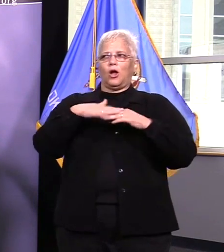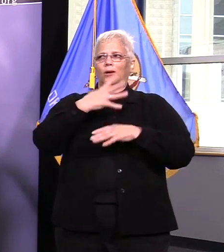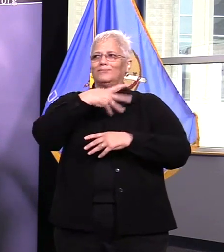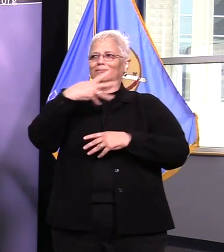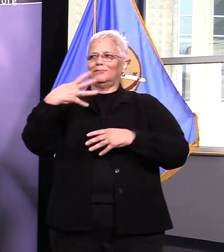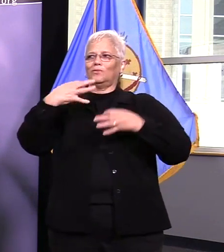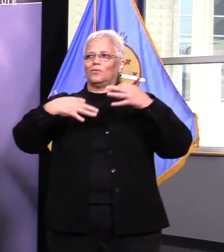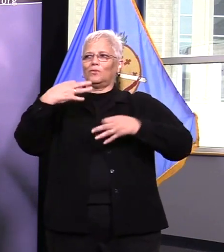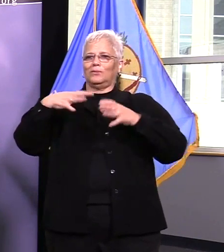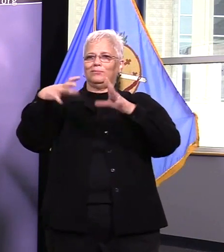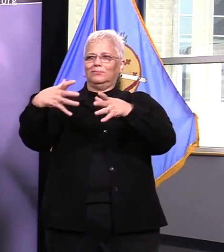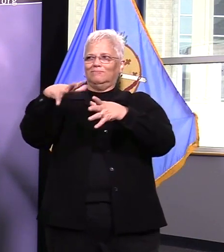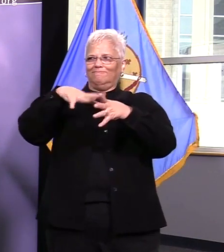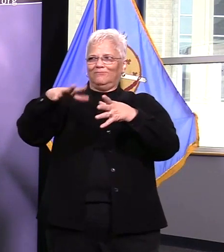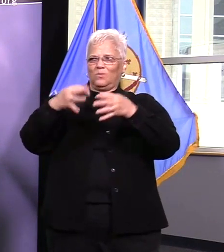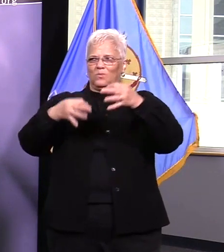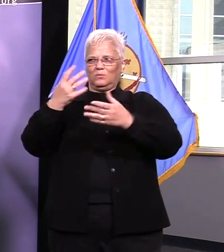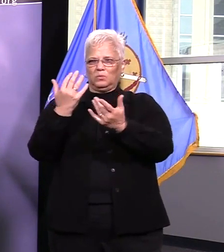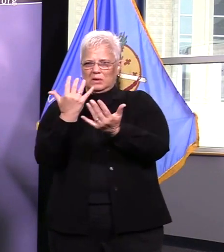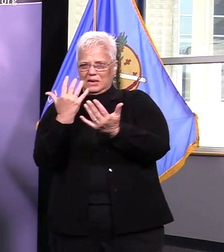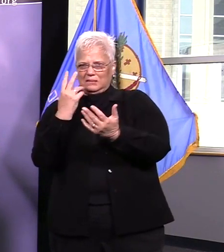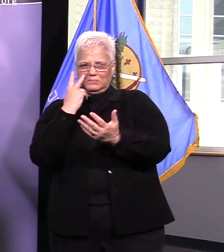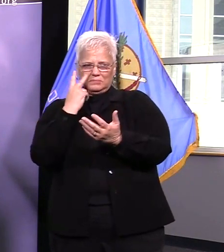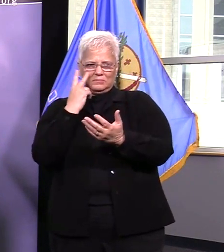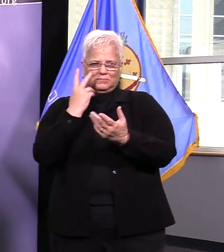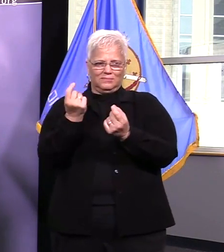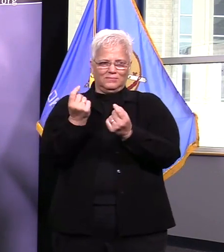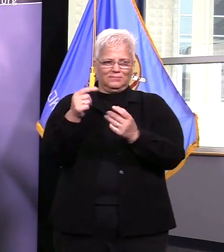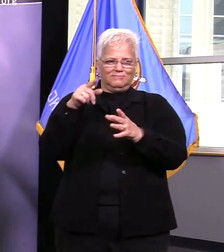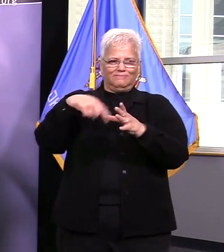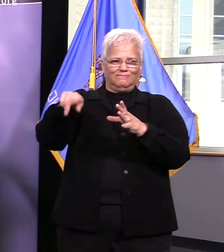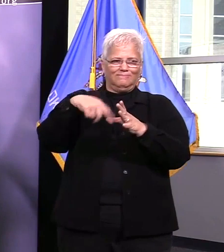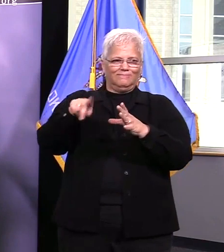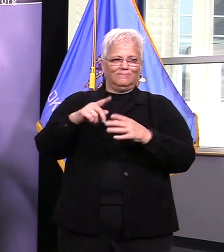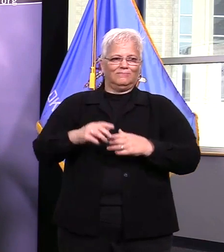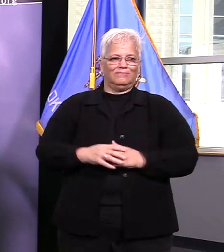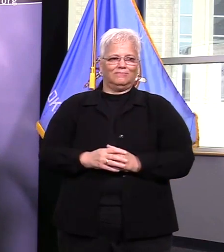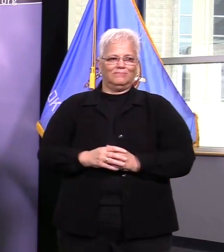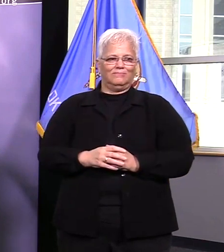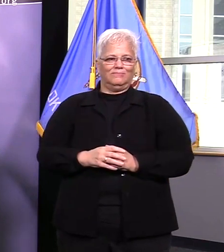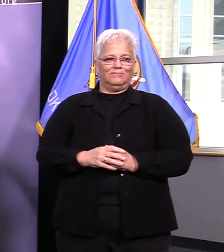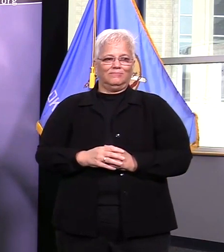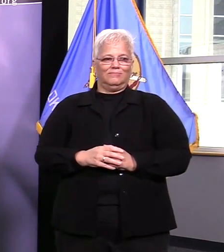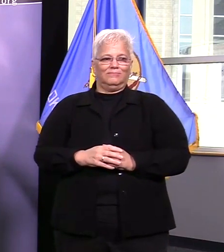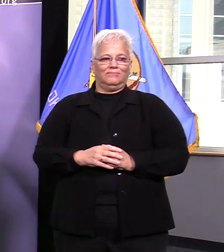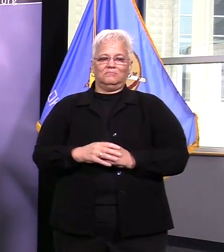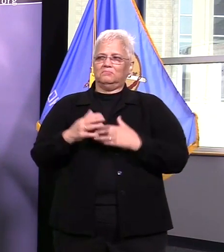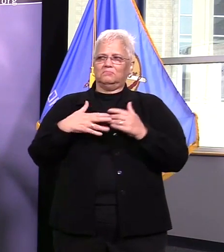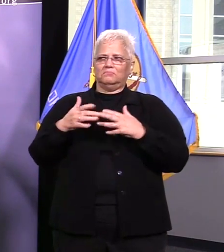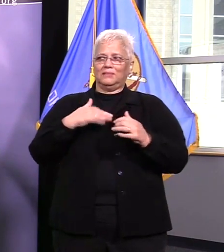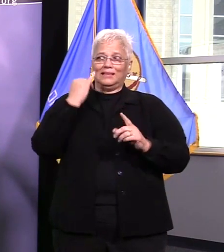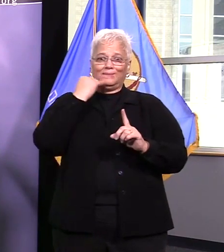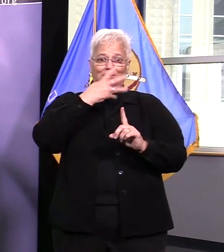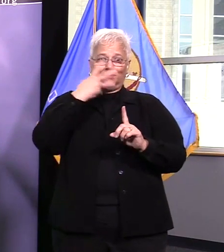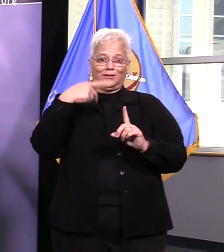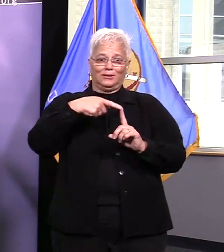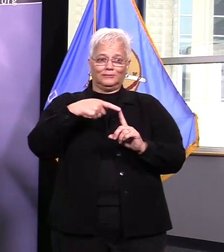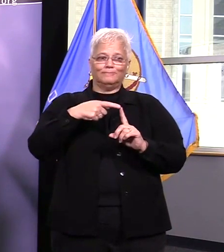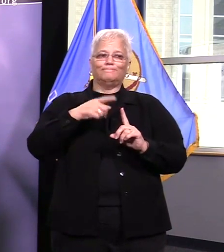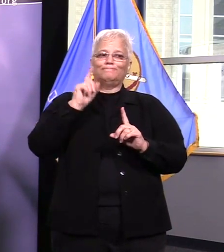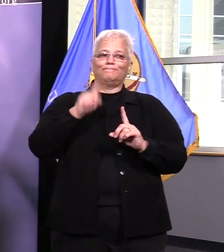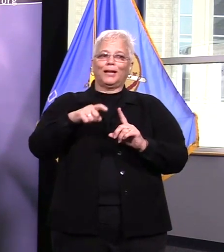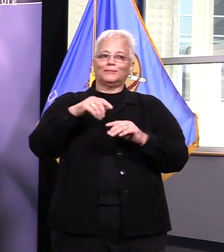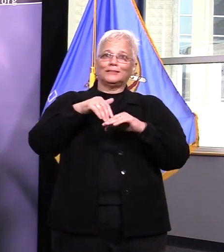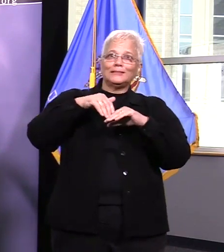of the release my understanding is they're still the same um and they are also uh fall under the same sanitation